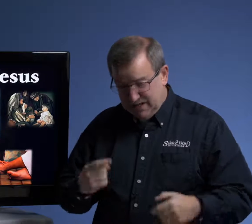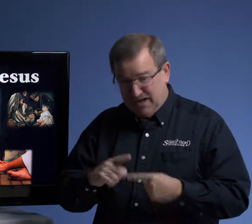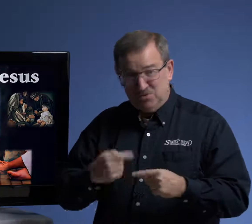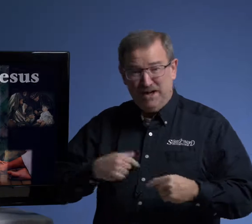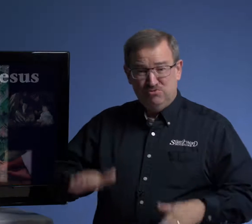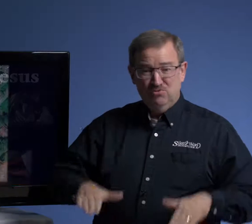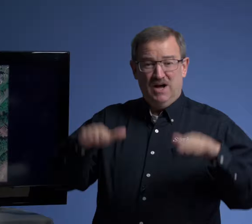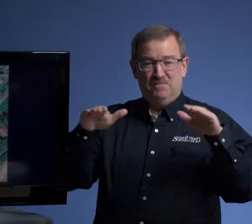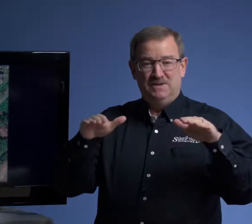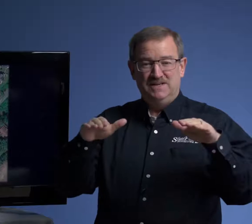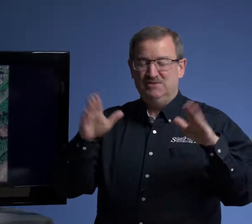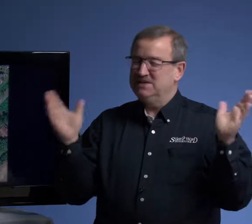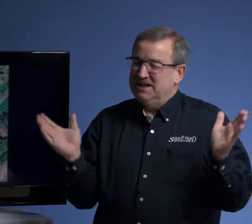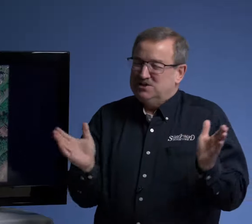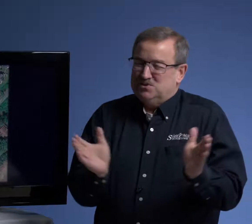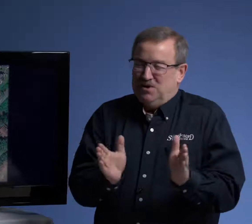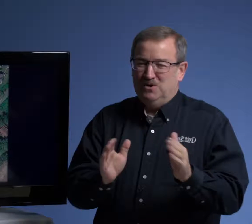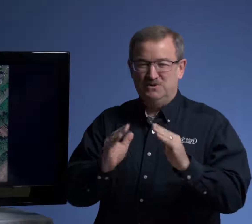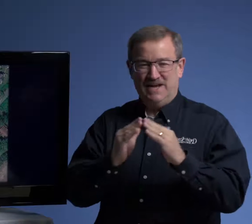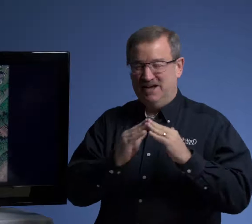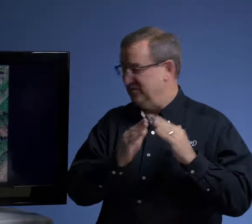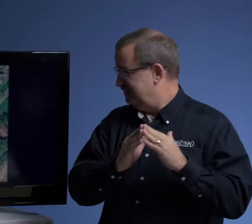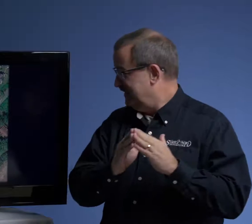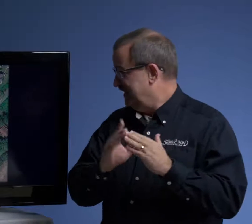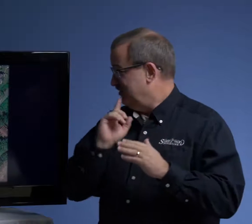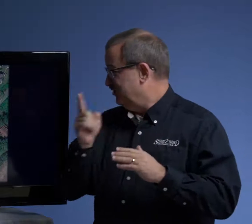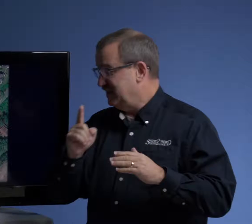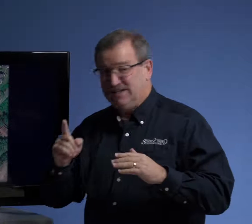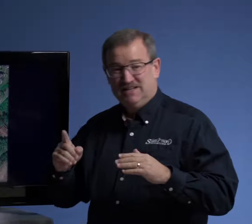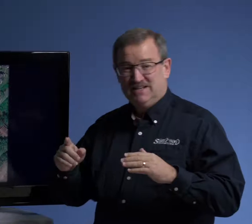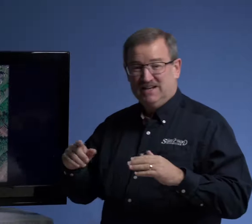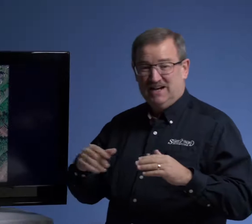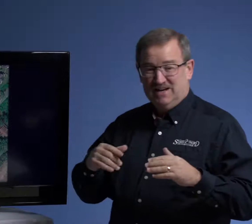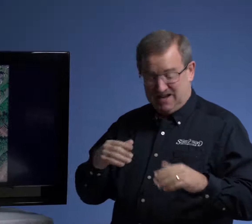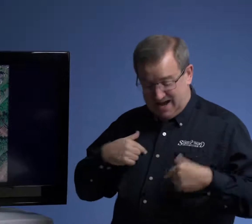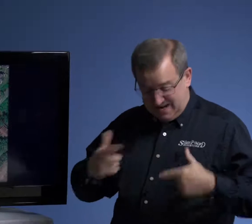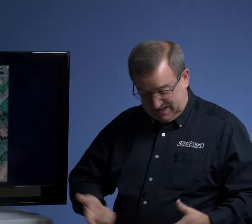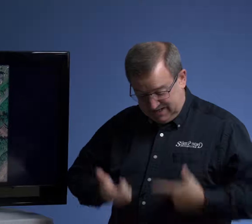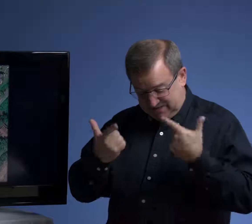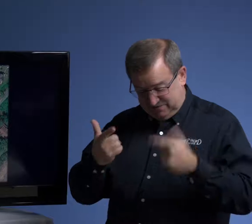When I grew up, it was in a small town. Really, I lived